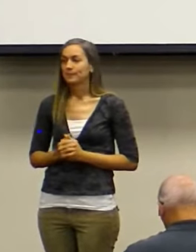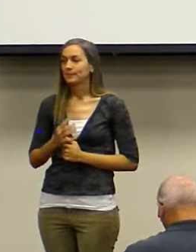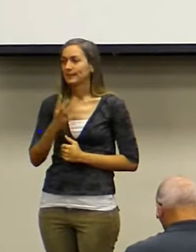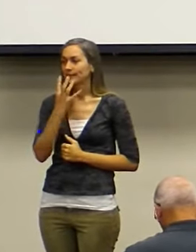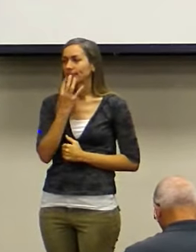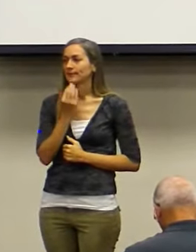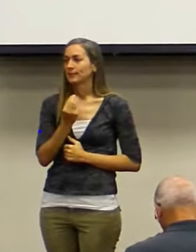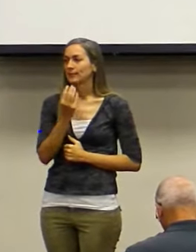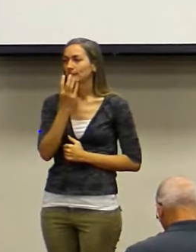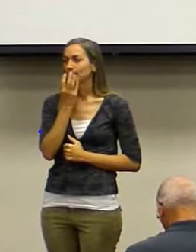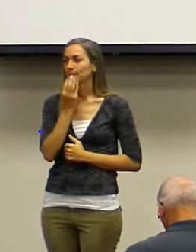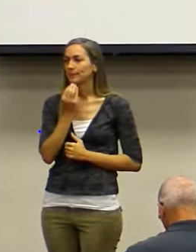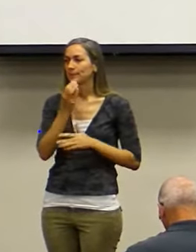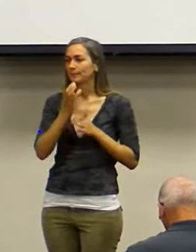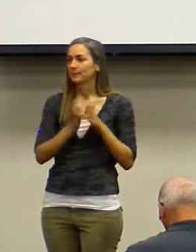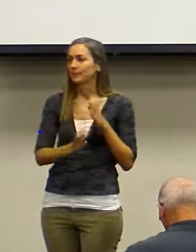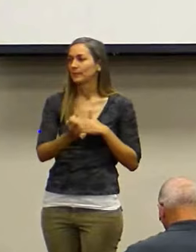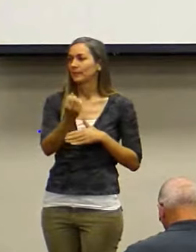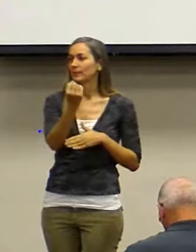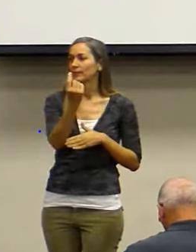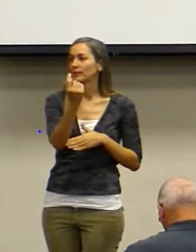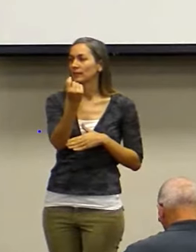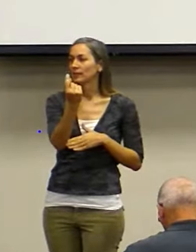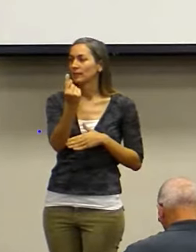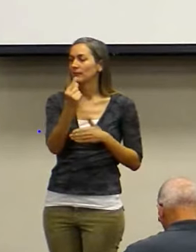Hebrew, chapter 11, verse 6 says,